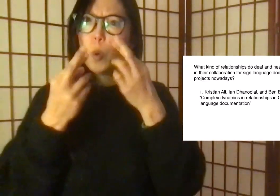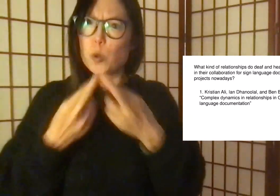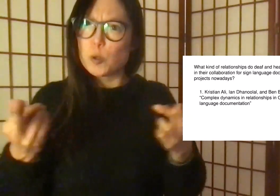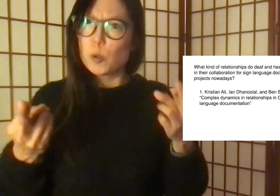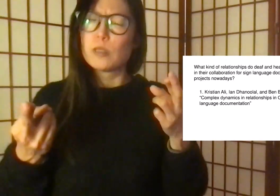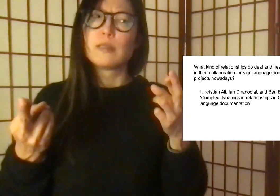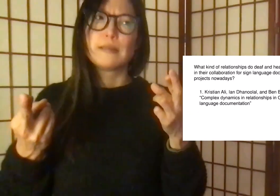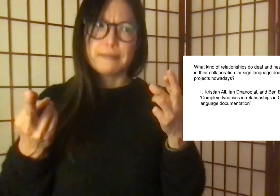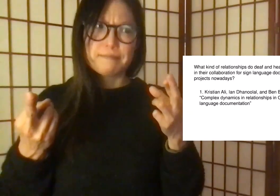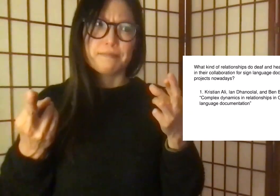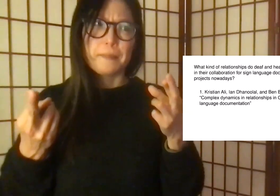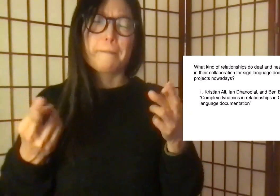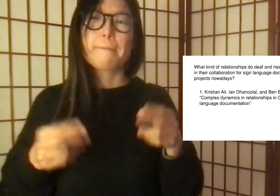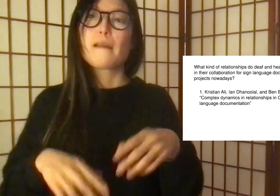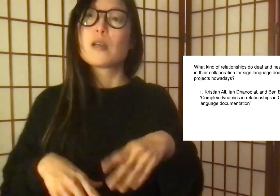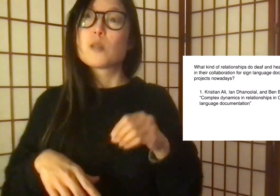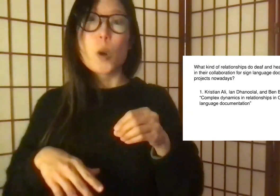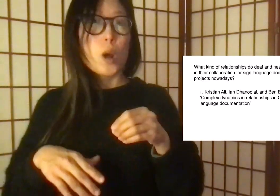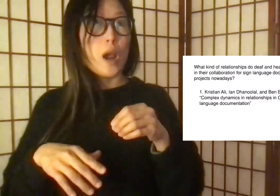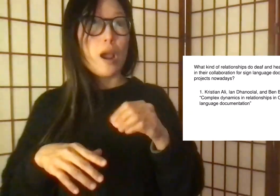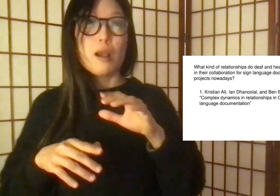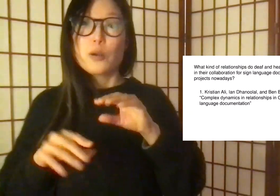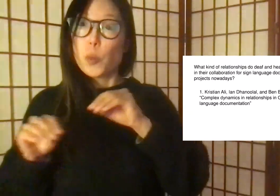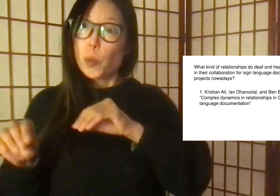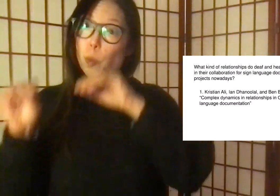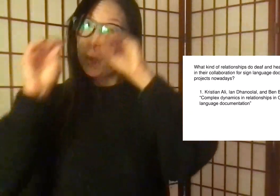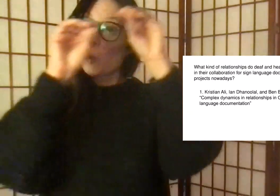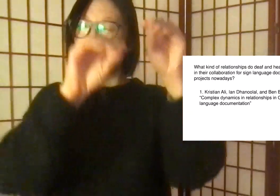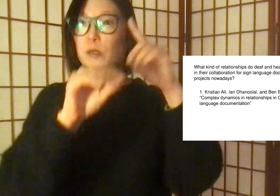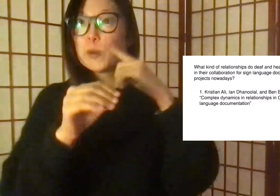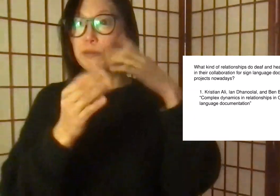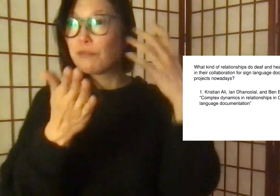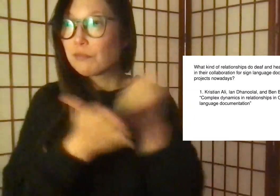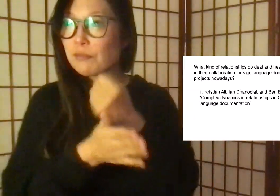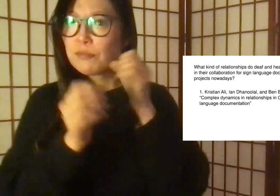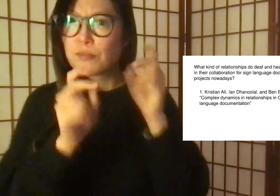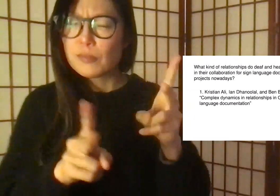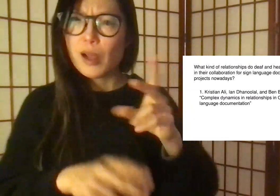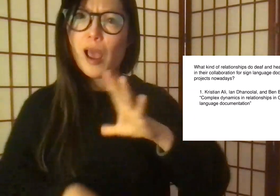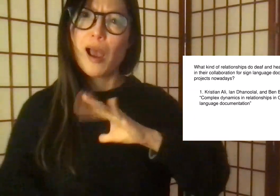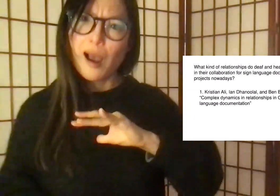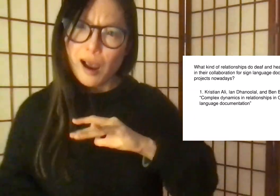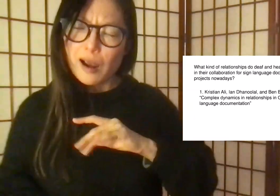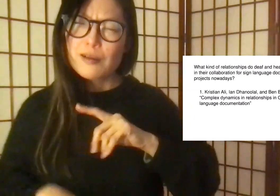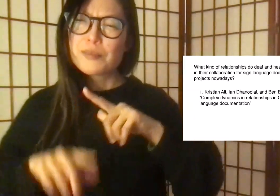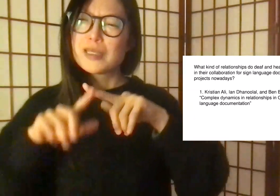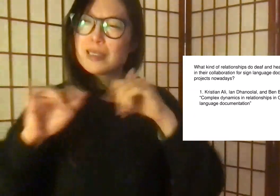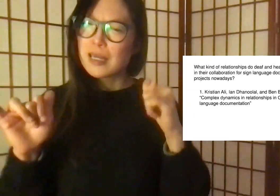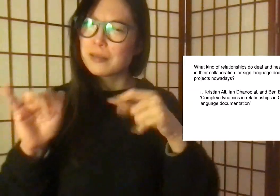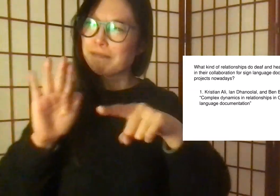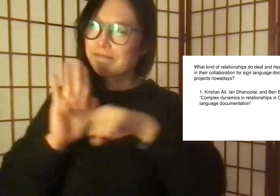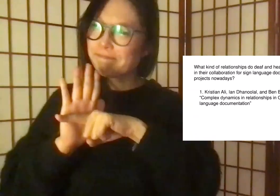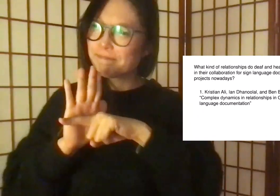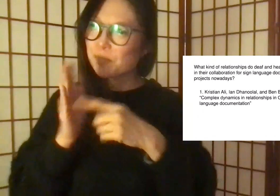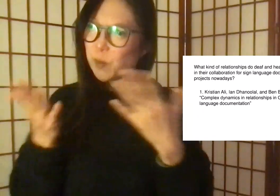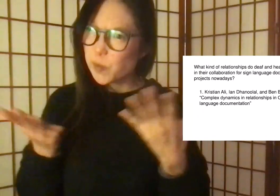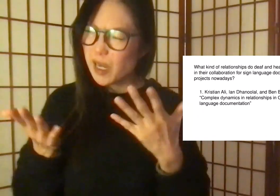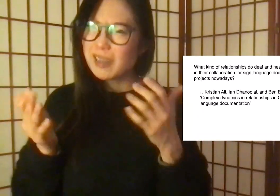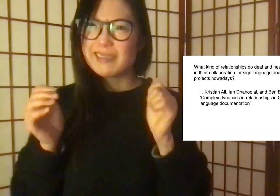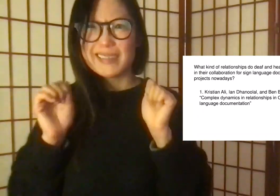Affiliations with institutions in the United States or Europe have more resources. These opportunities may